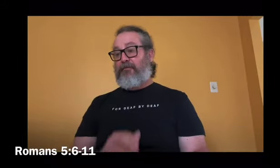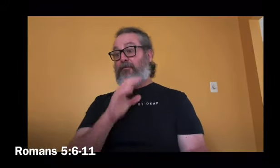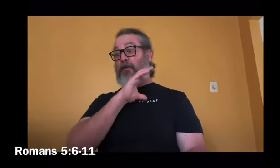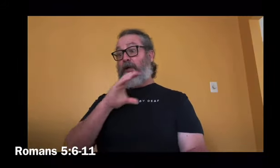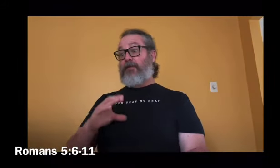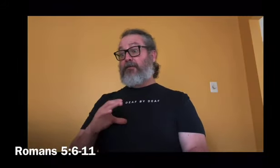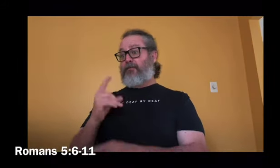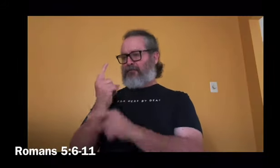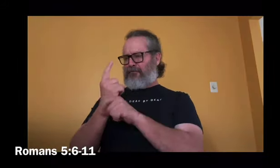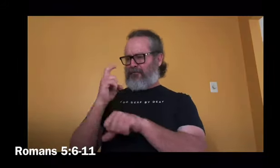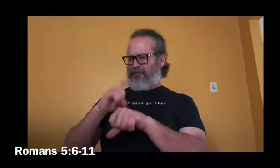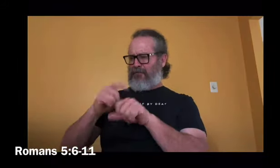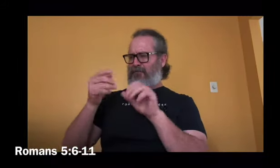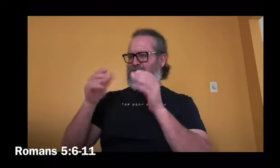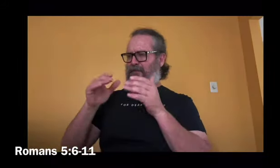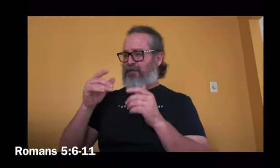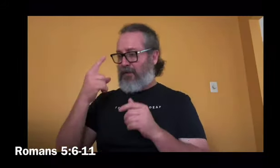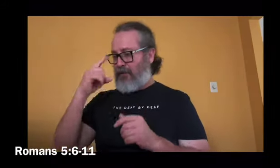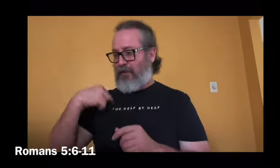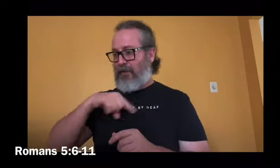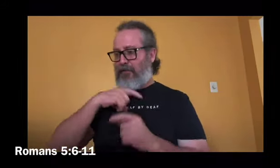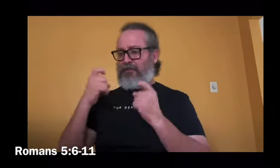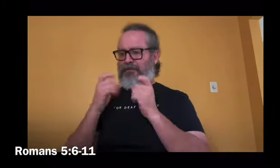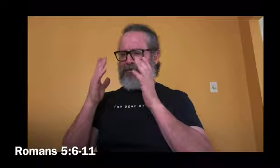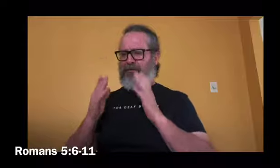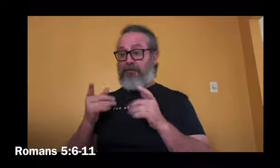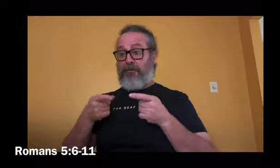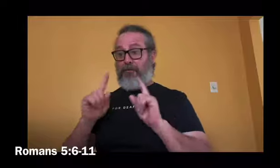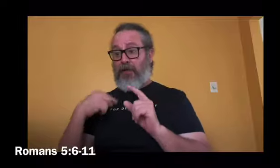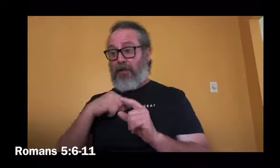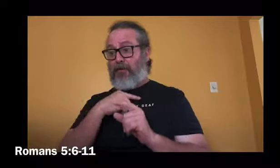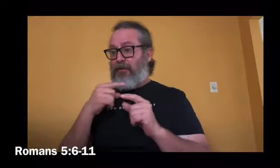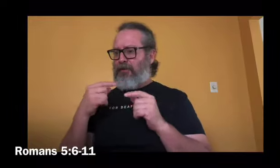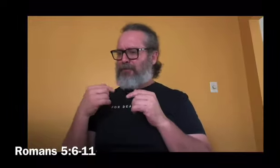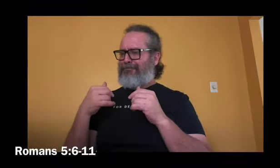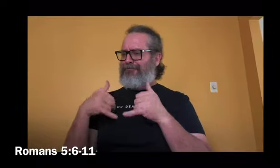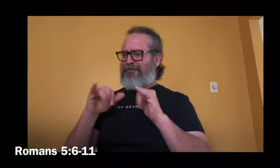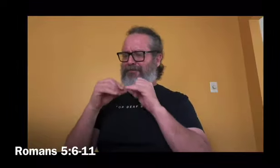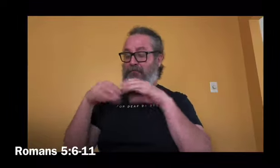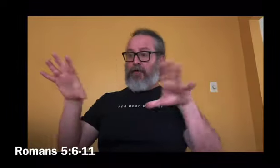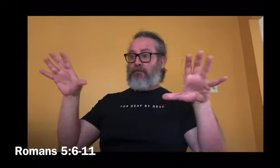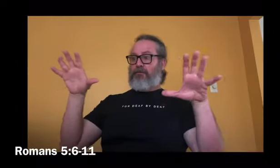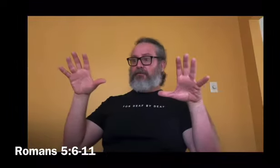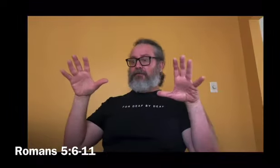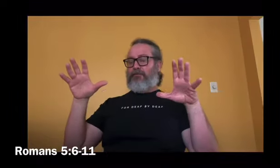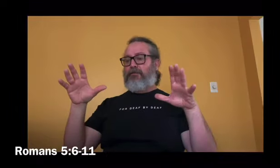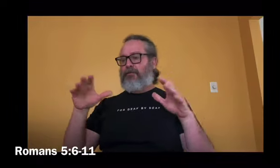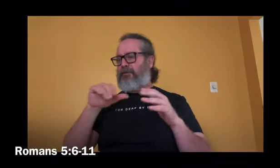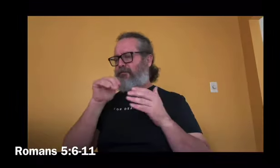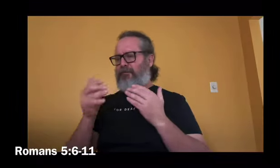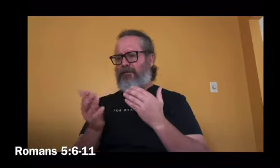Brothers and sisters, Christ, while we were still helpless,